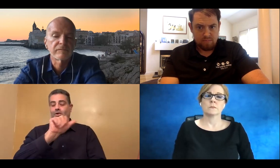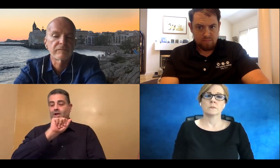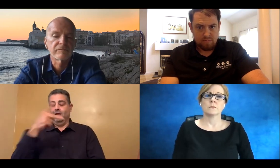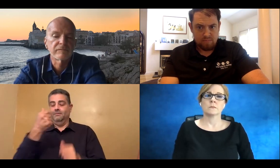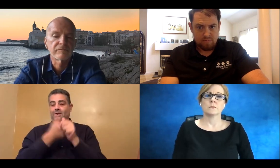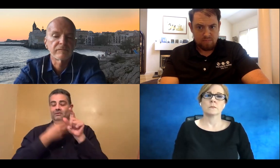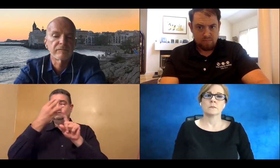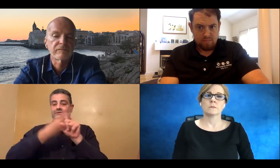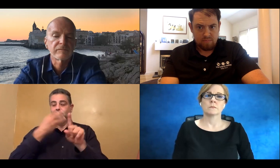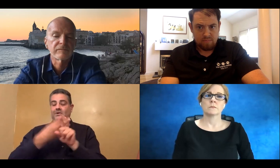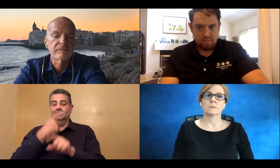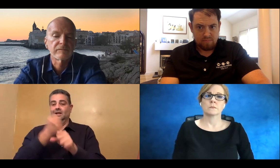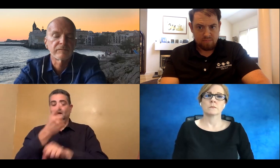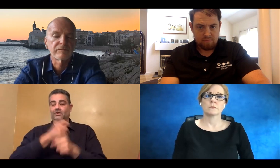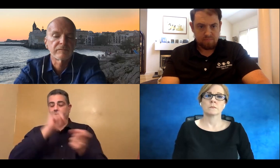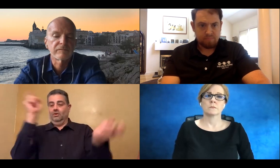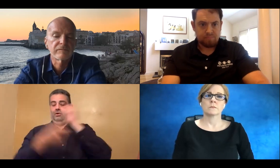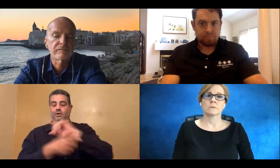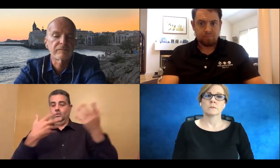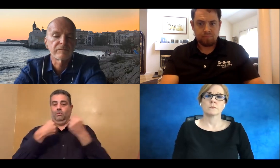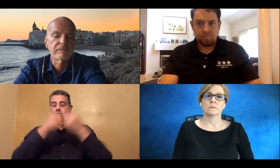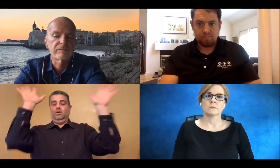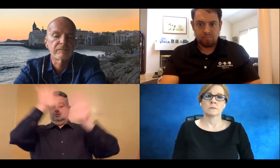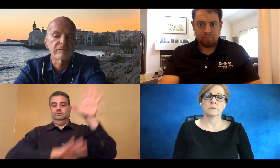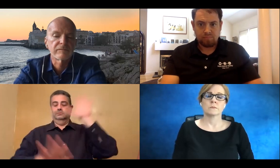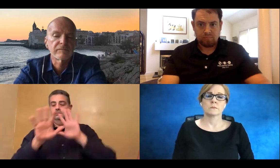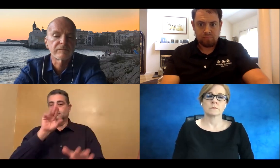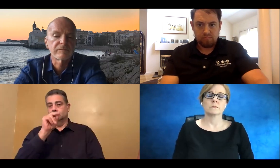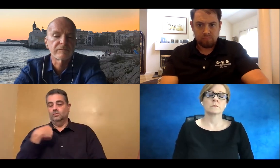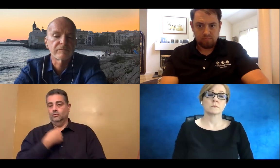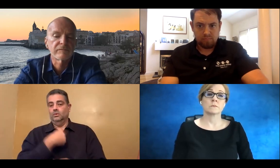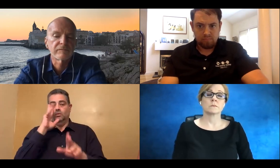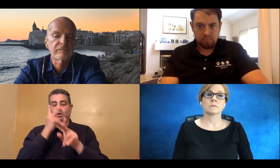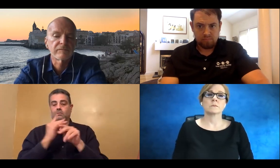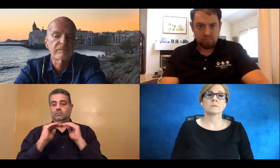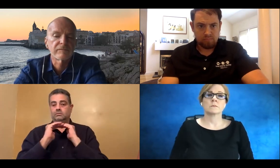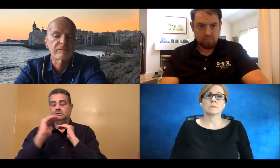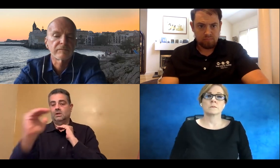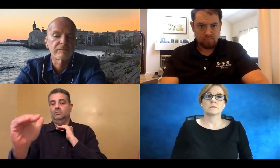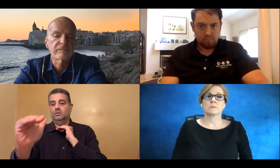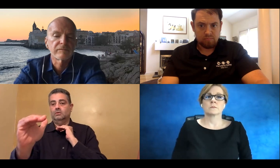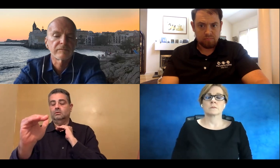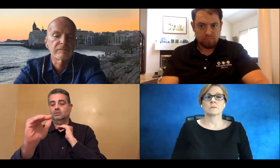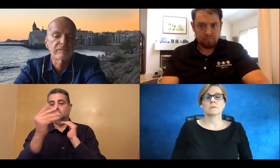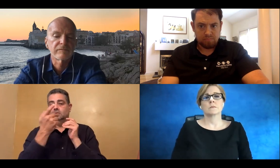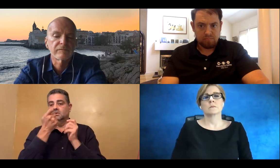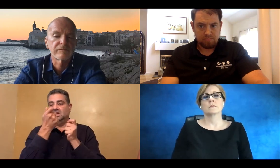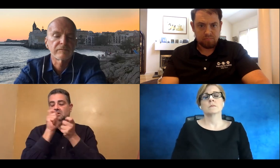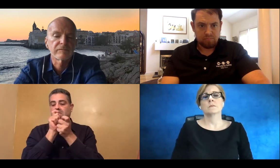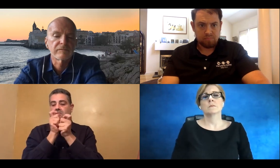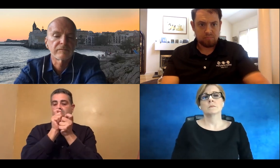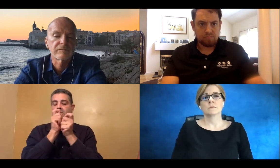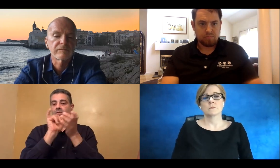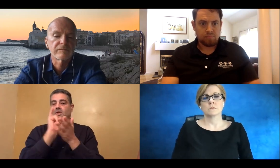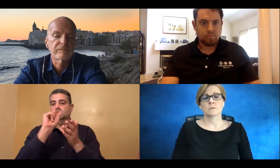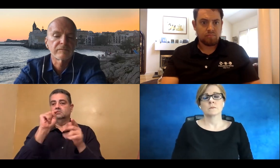Things for sighted people change all the time. Apps get updated or completely revamped every six months or every year. We prefer to